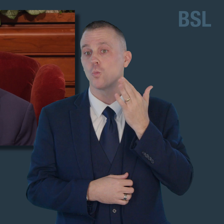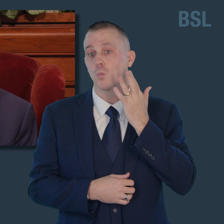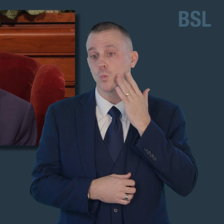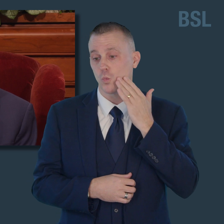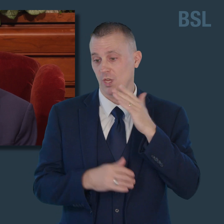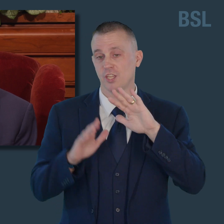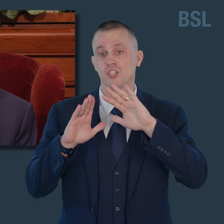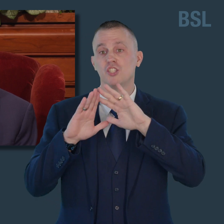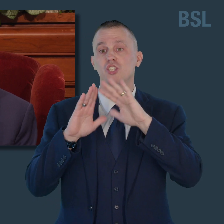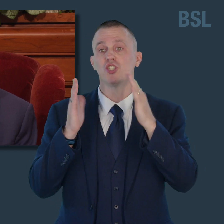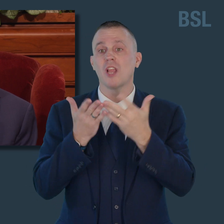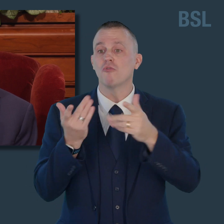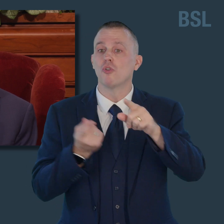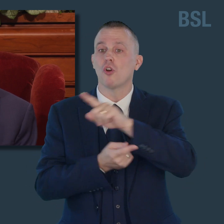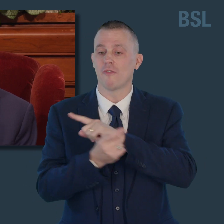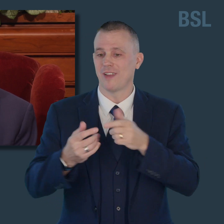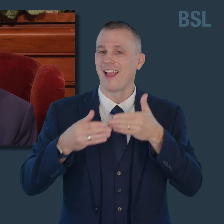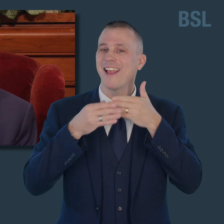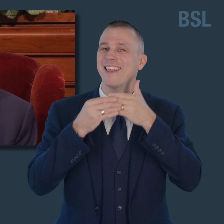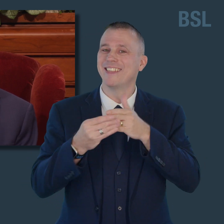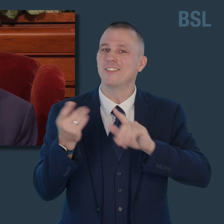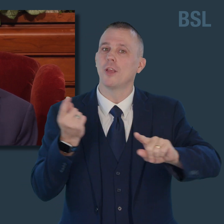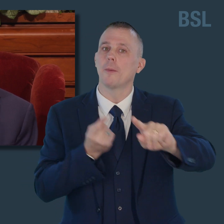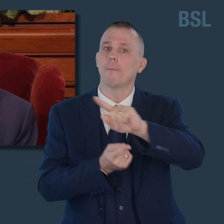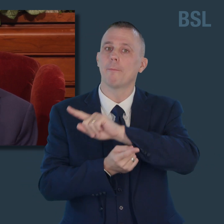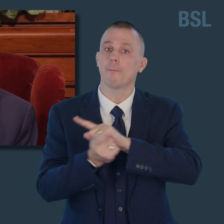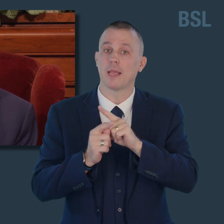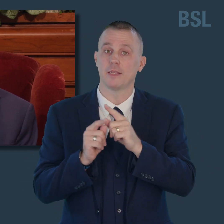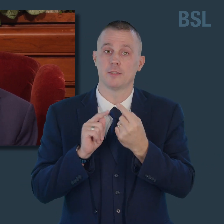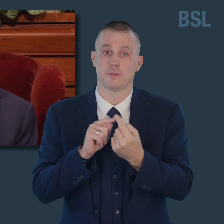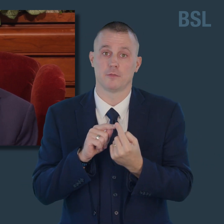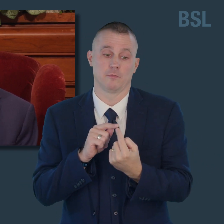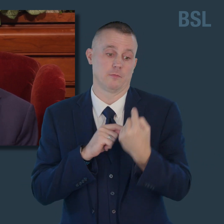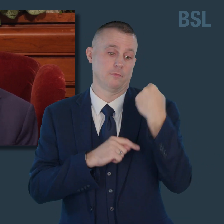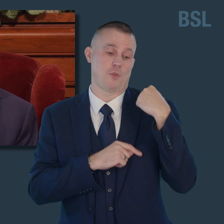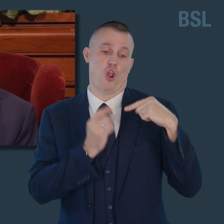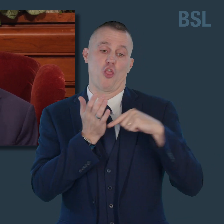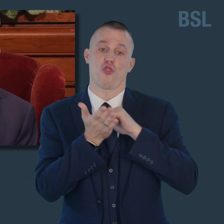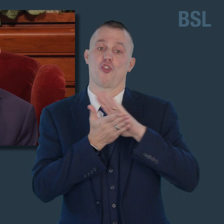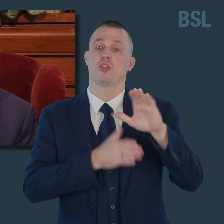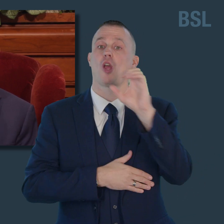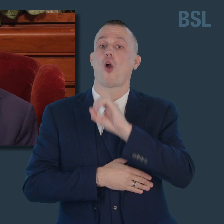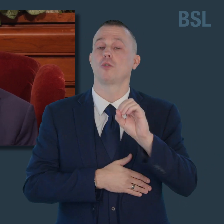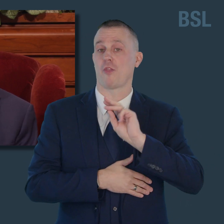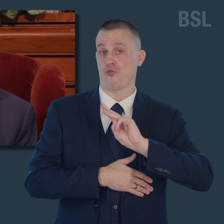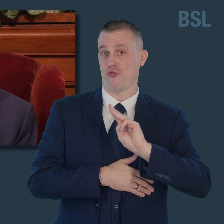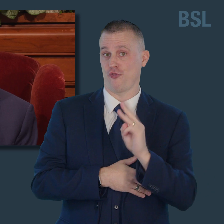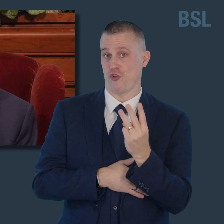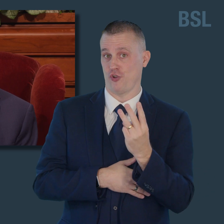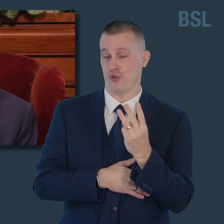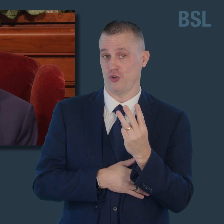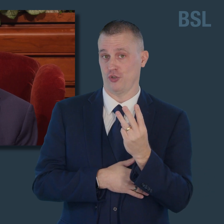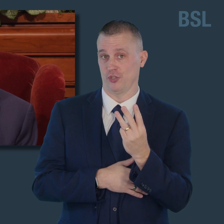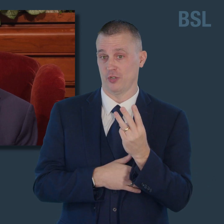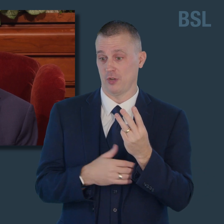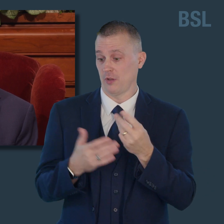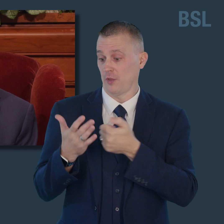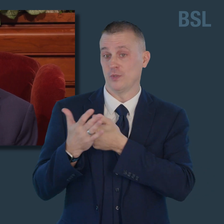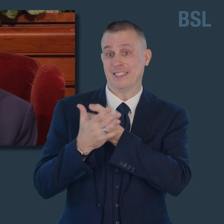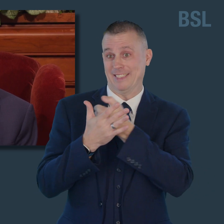Thursday, October 3, and then announced on the Church's website. We invite